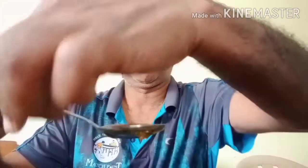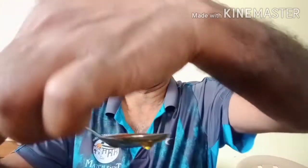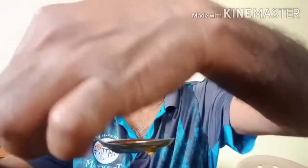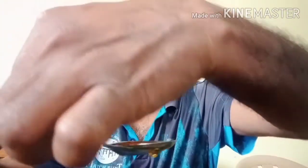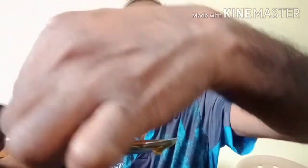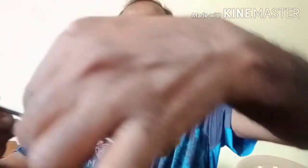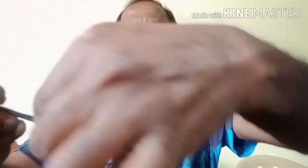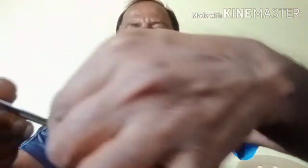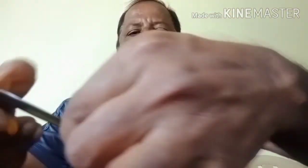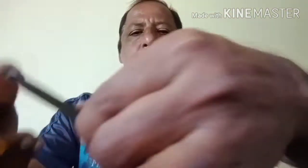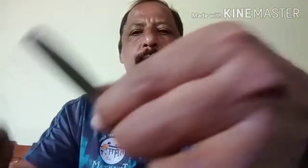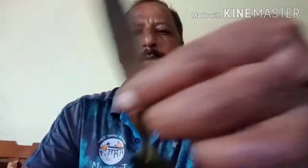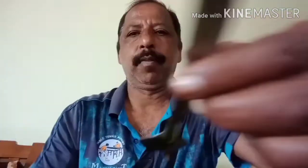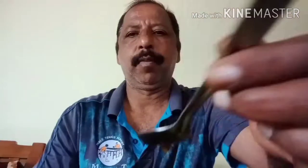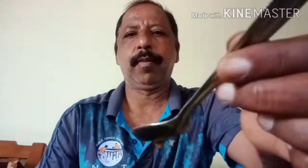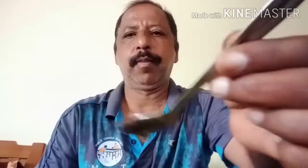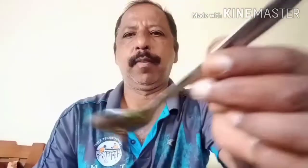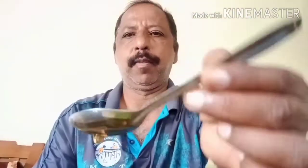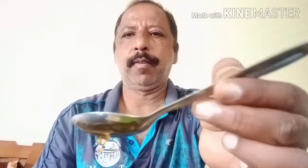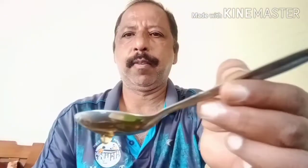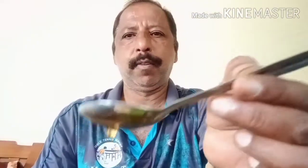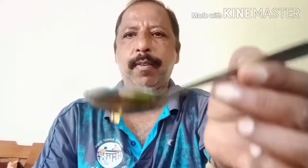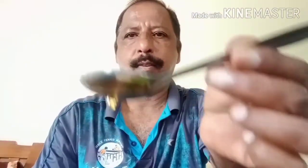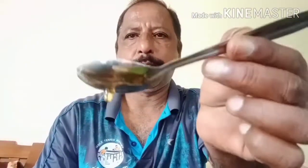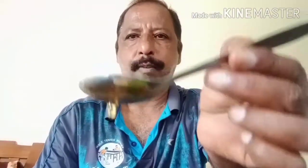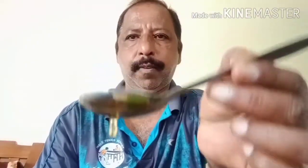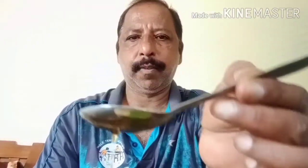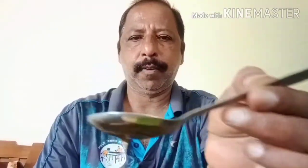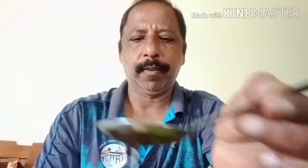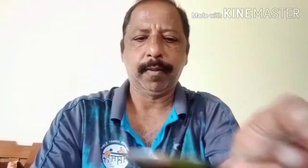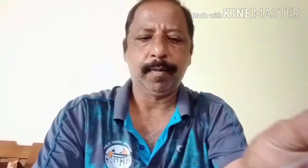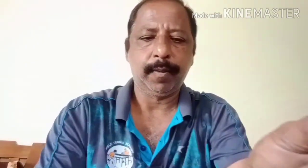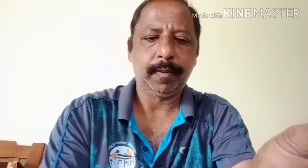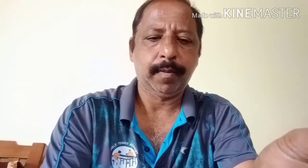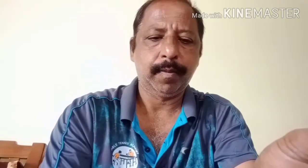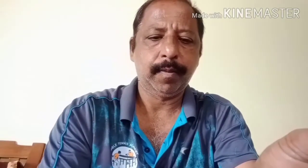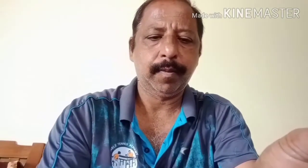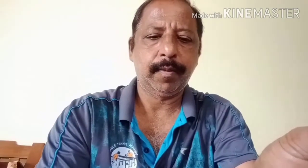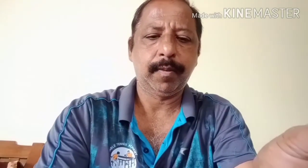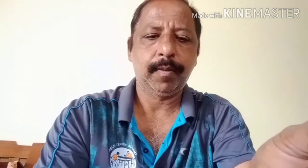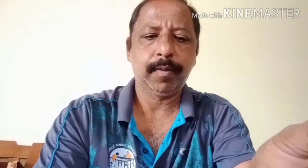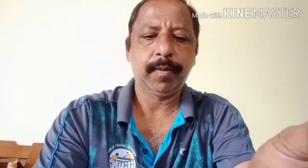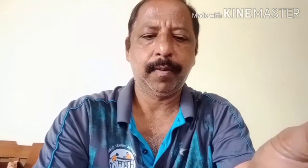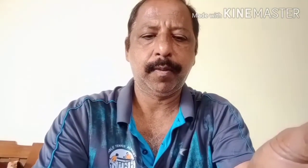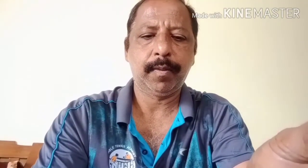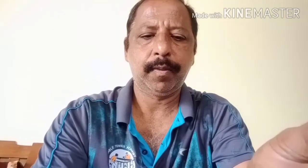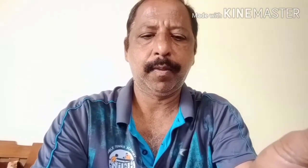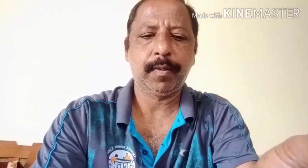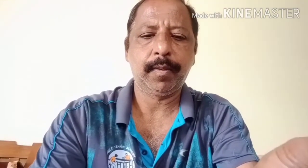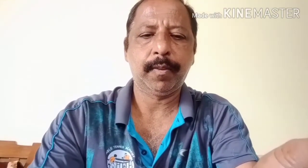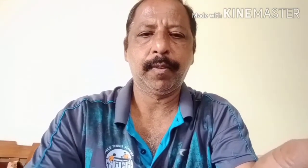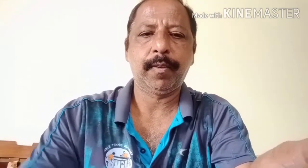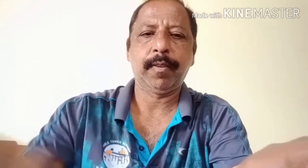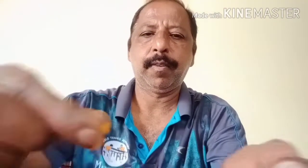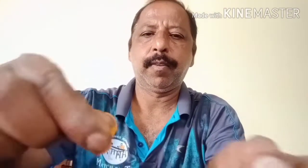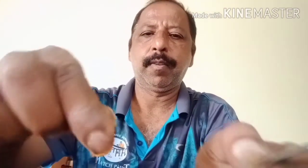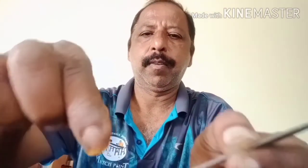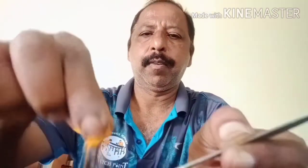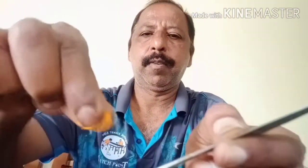of it. this is the question of mine, not wanting or wanting. You asked me what you want to talk about. said the 10th